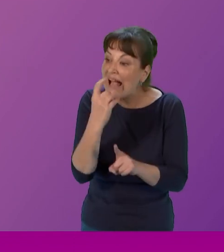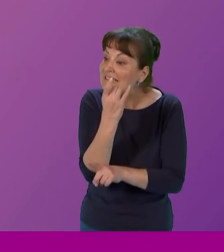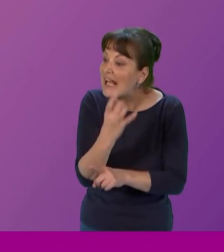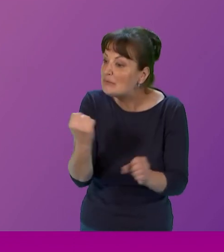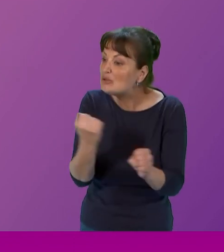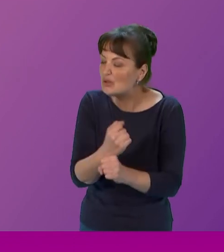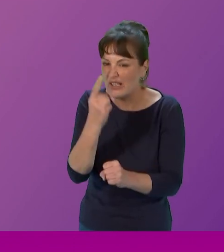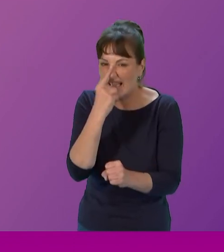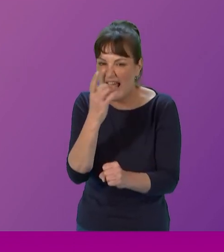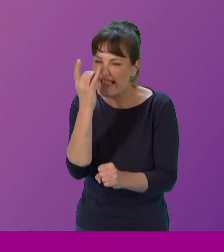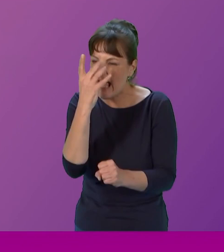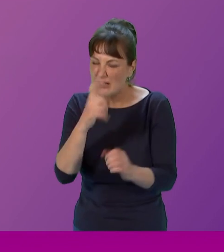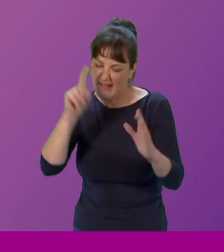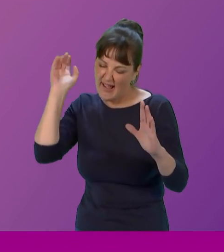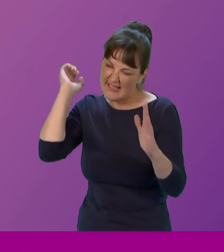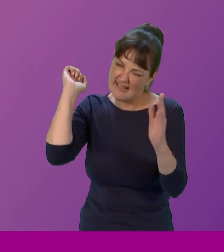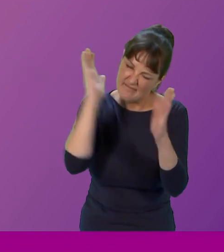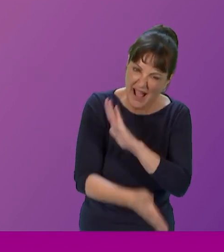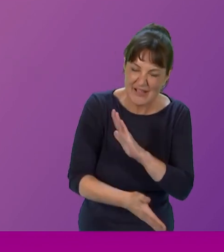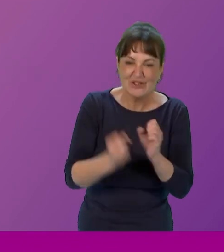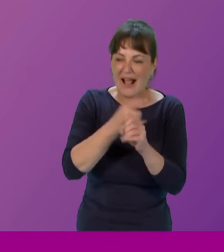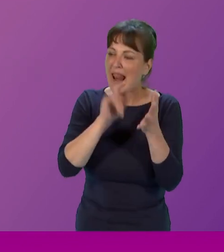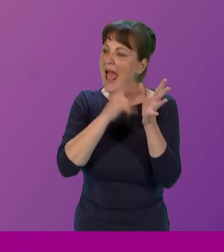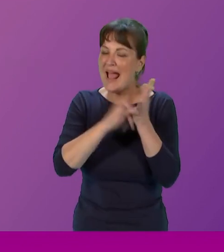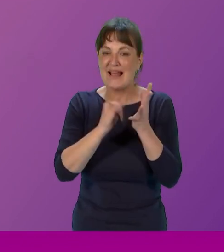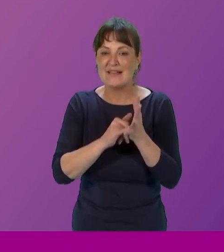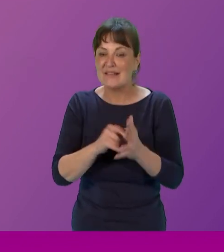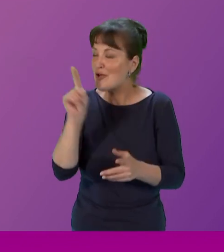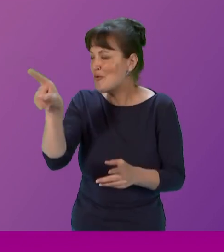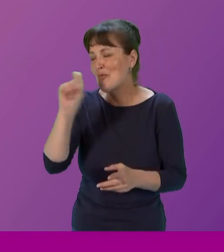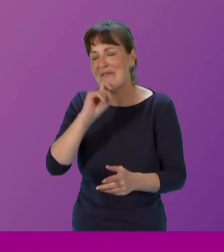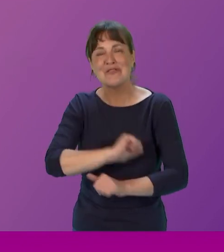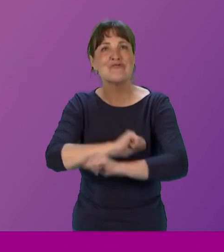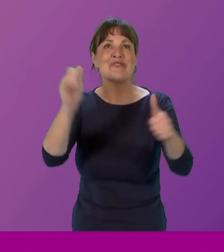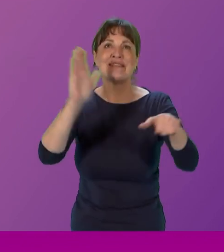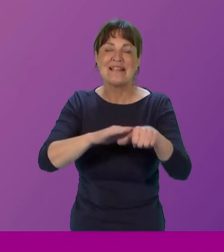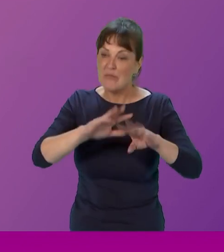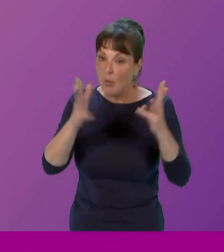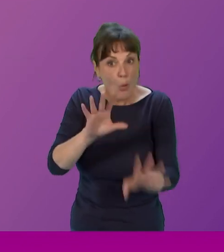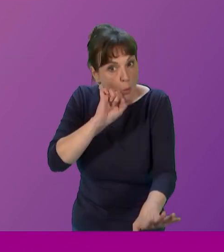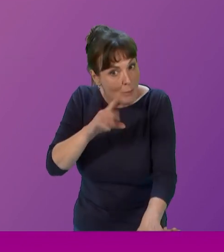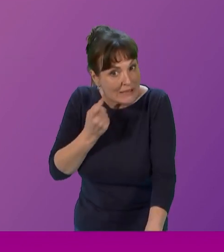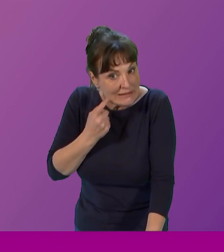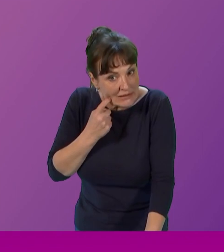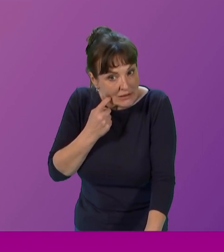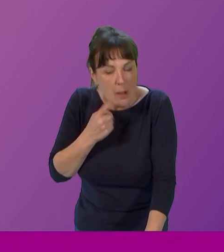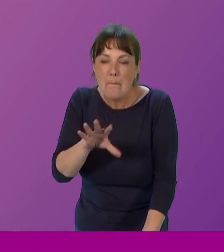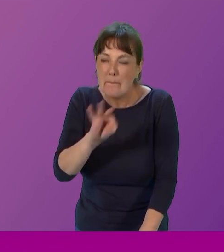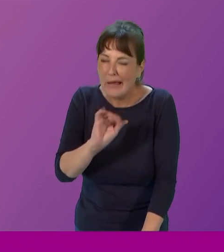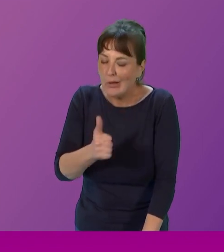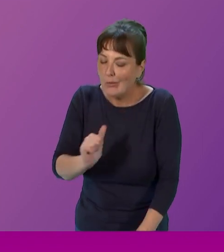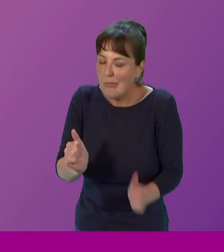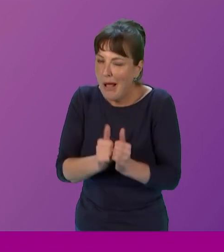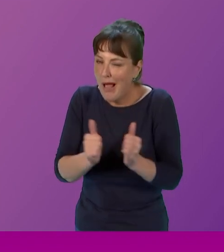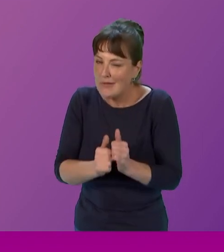because you are going to have such a great time out there in the world. It won't be easy. Pick good pals. Make sure you pick good battles. As old